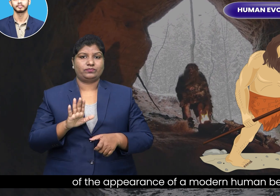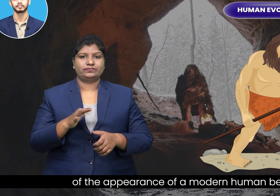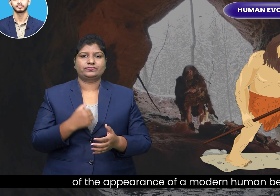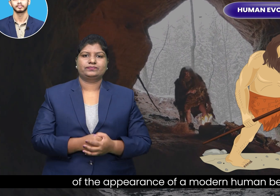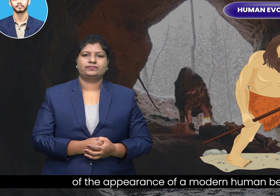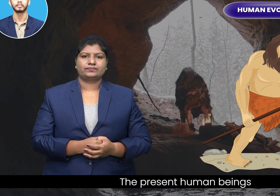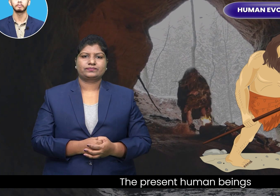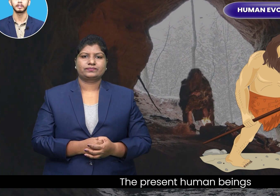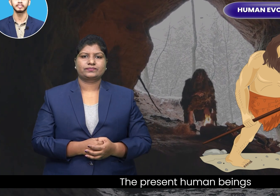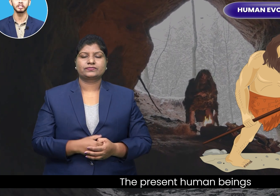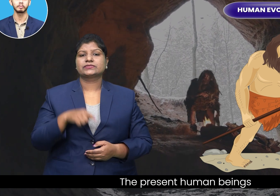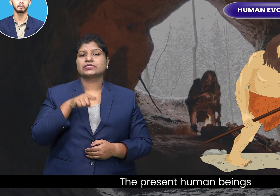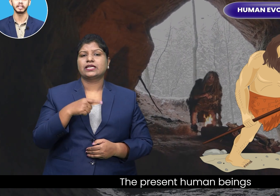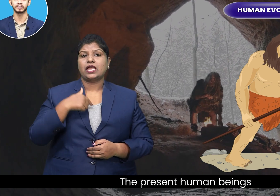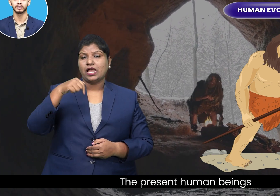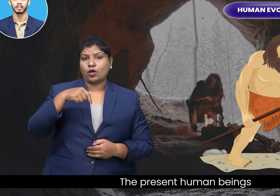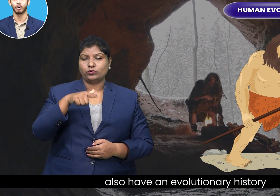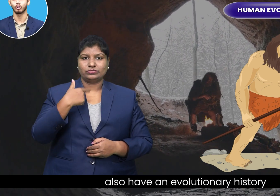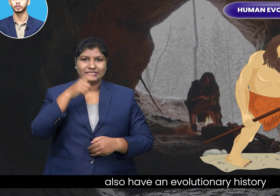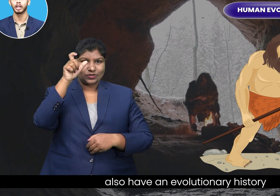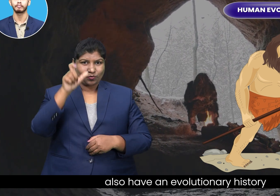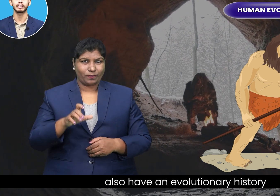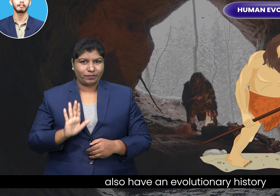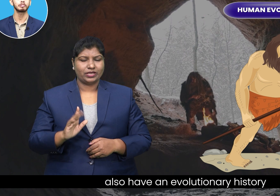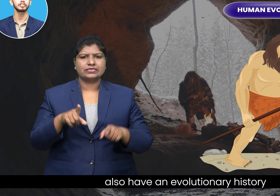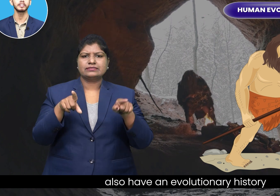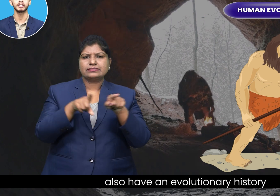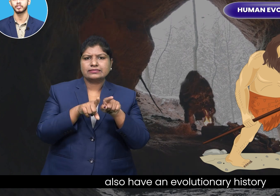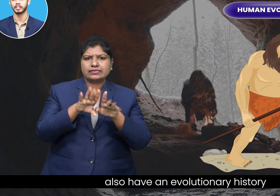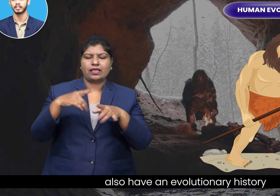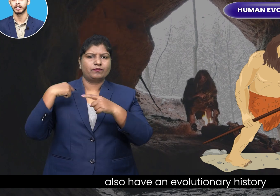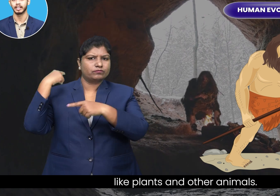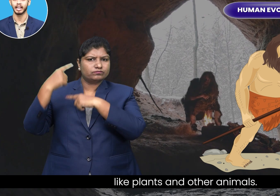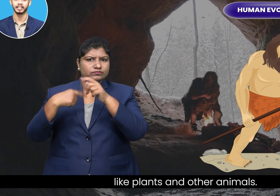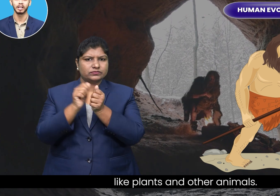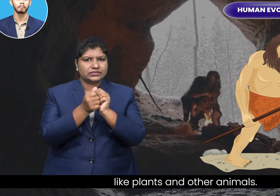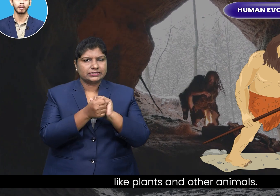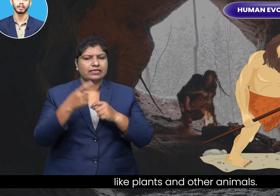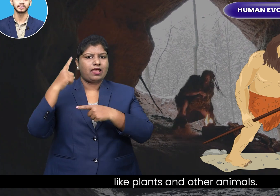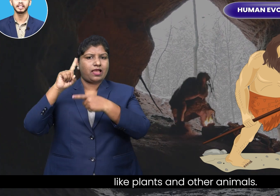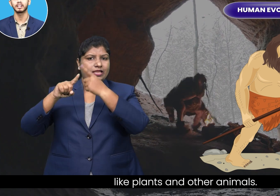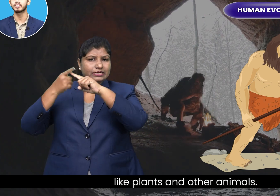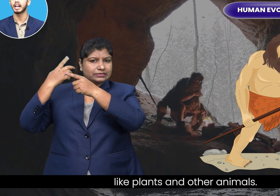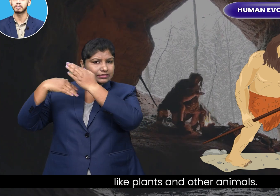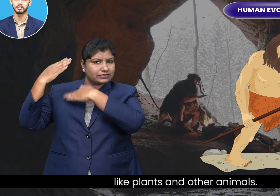Human The present human beings also have an evolutionary history like plants and other animals.